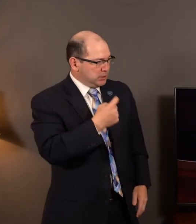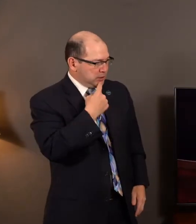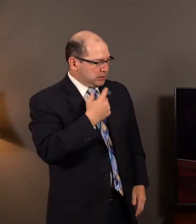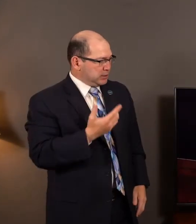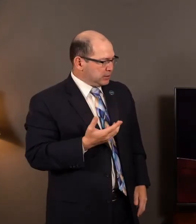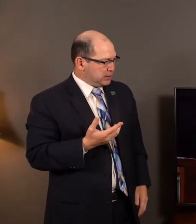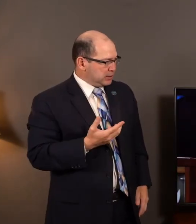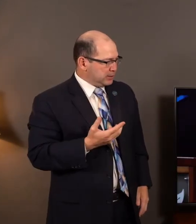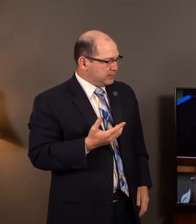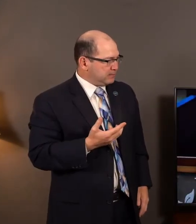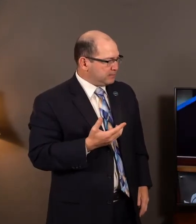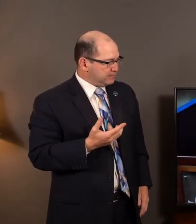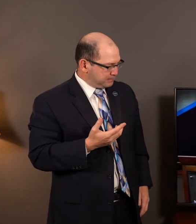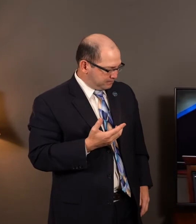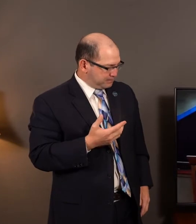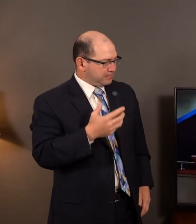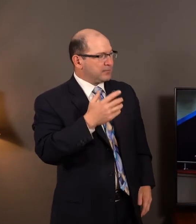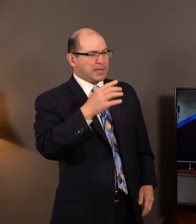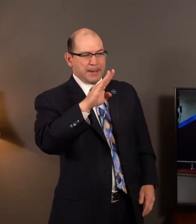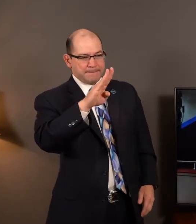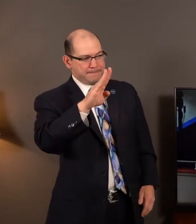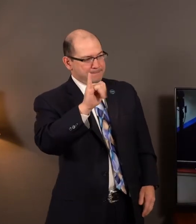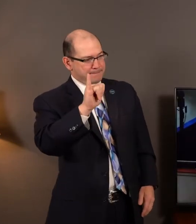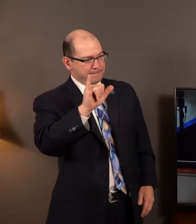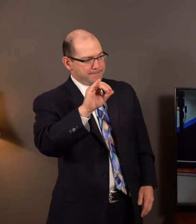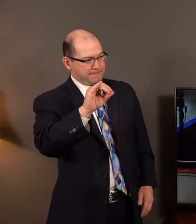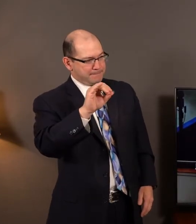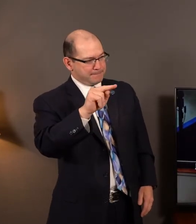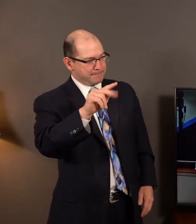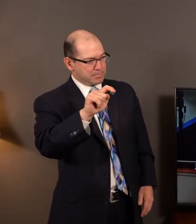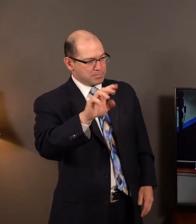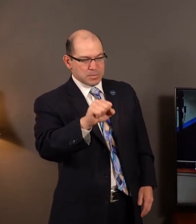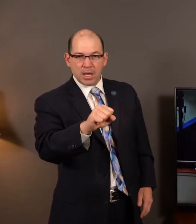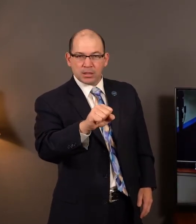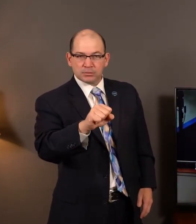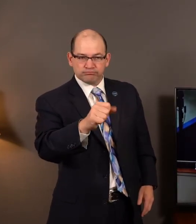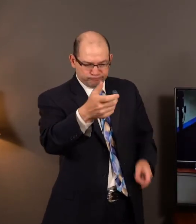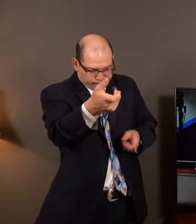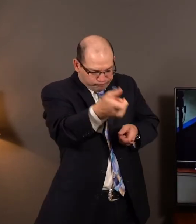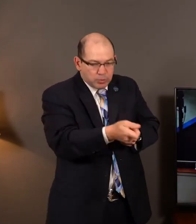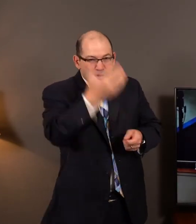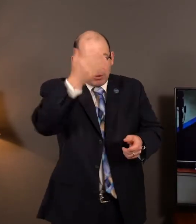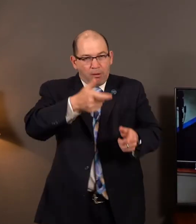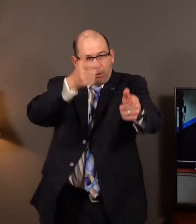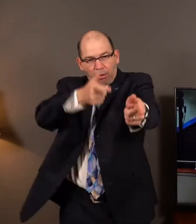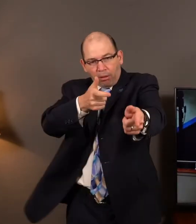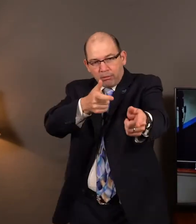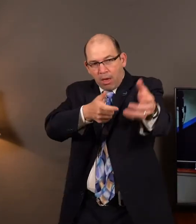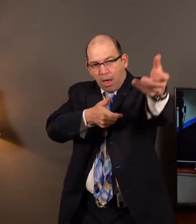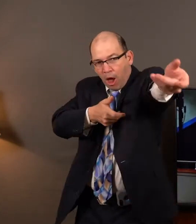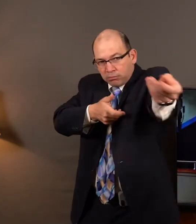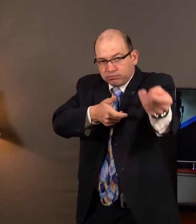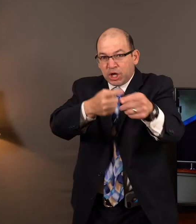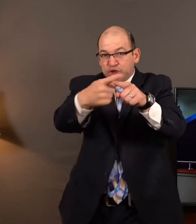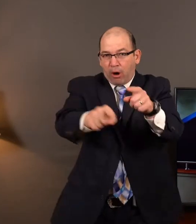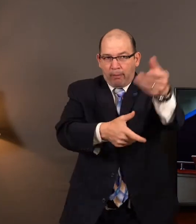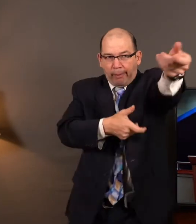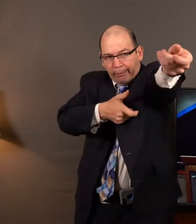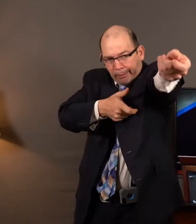face. And he said, fix bayonets. Fix bayonets. And I don't know about you. Those men had to be thinking,